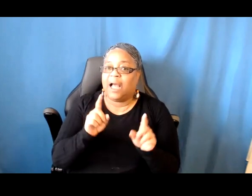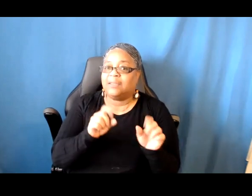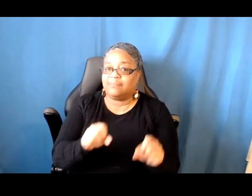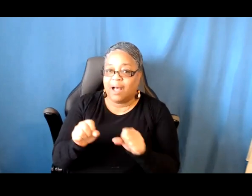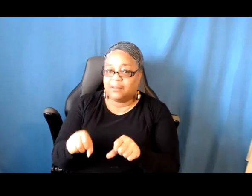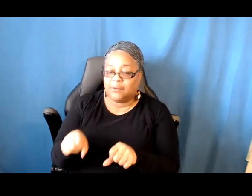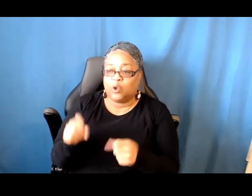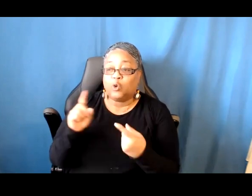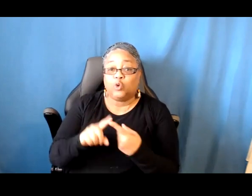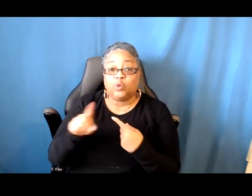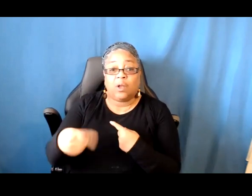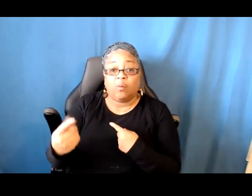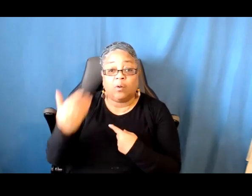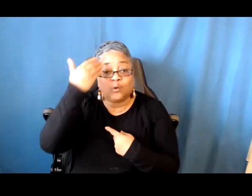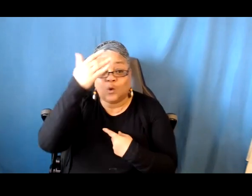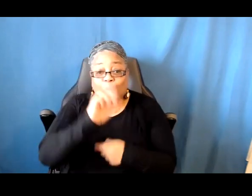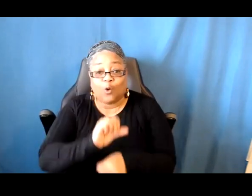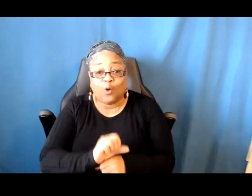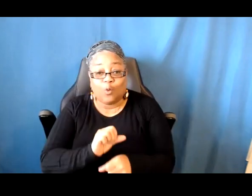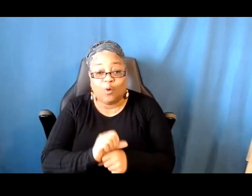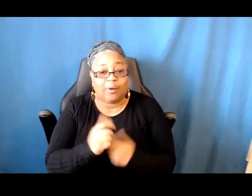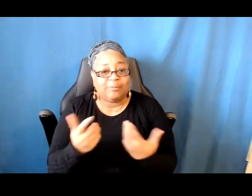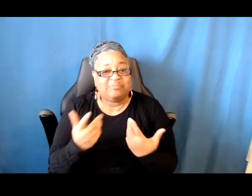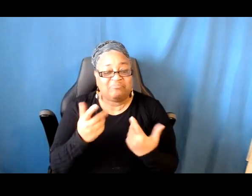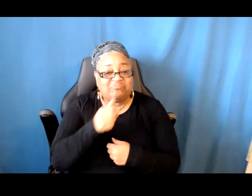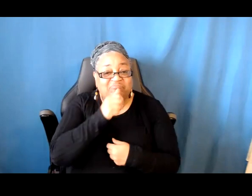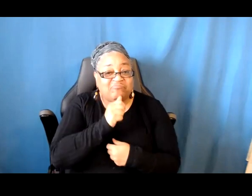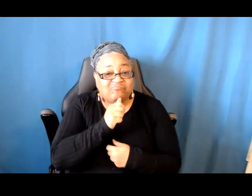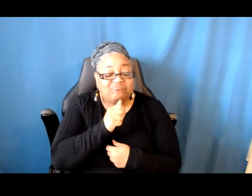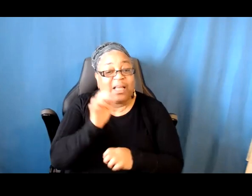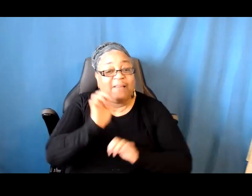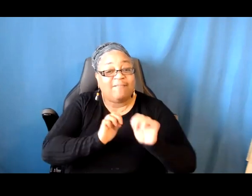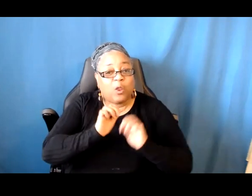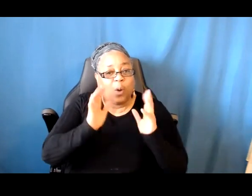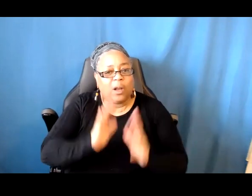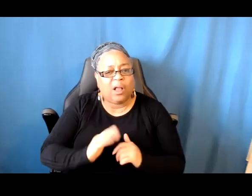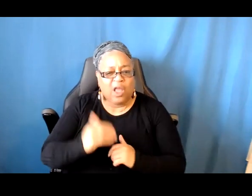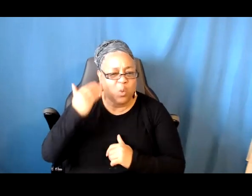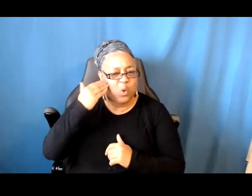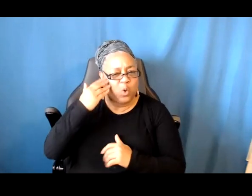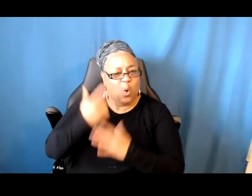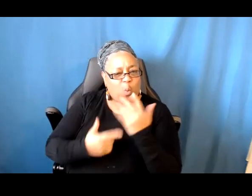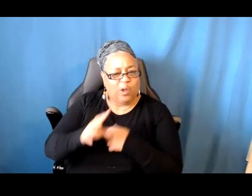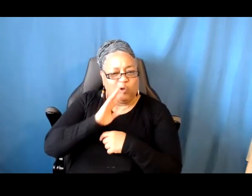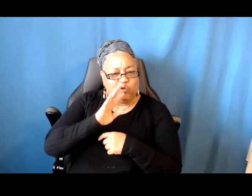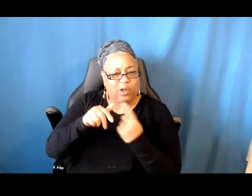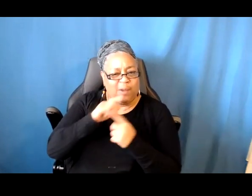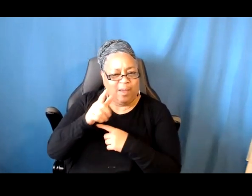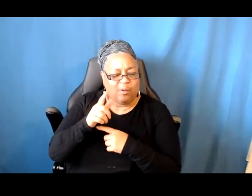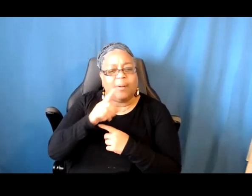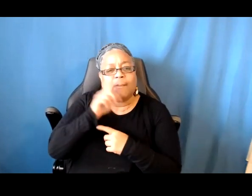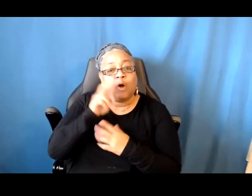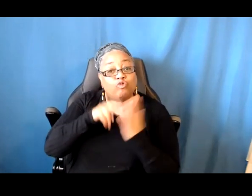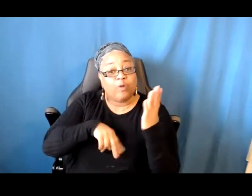anonymous evaluator who's going to know what you're talking about in terms of the disciplinary framework, but is reading about your work for the first time.